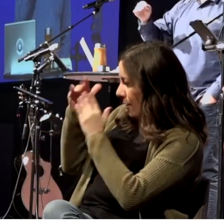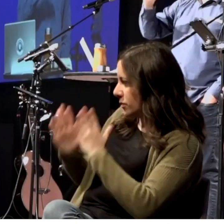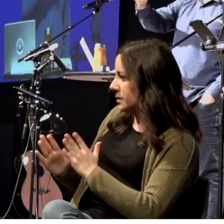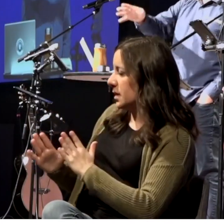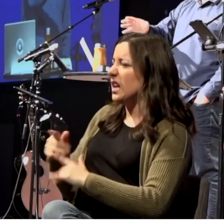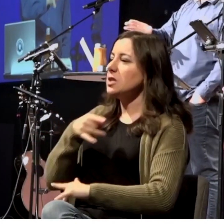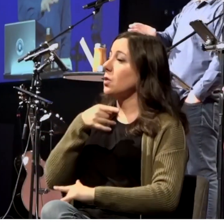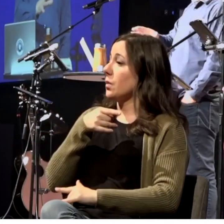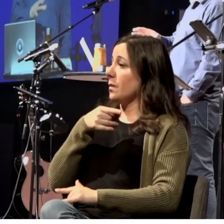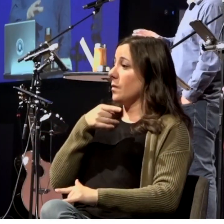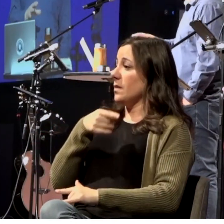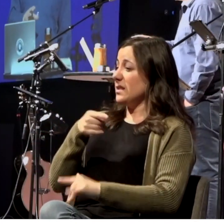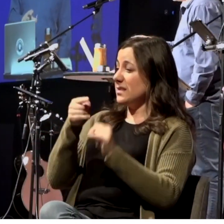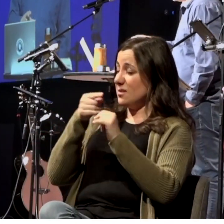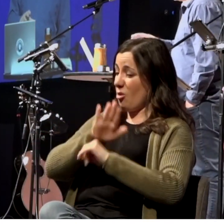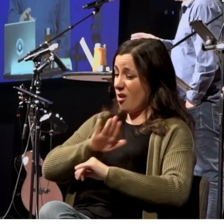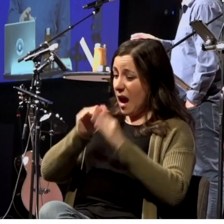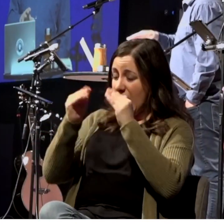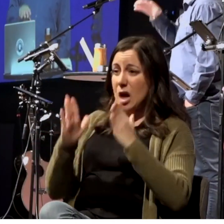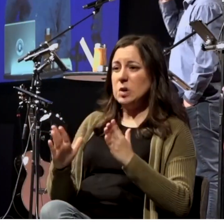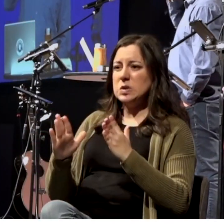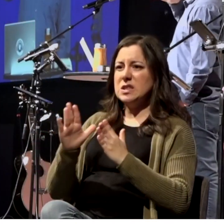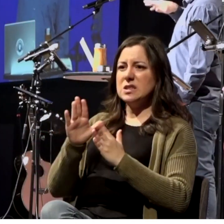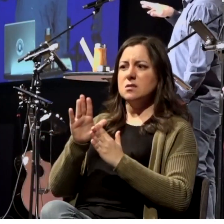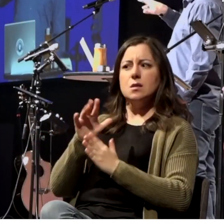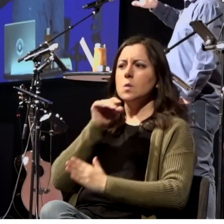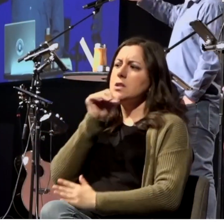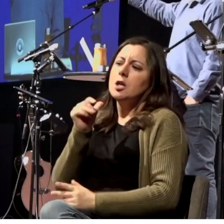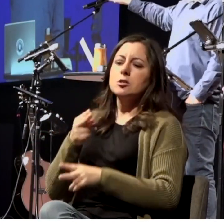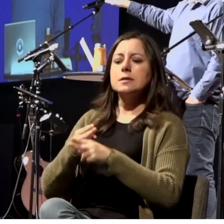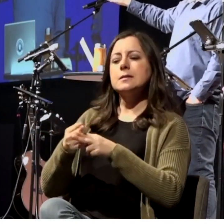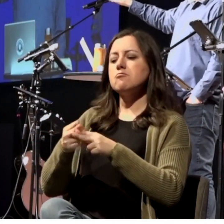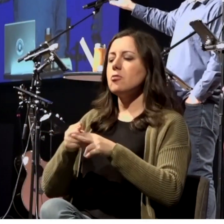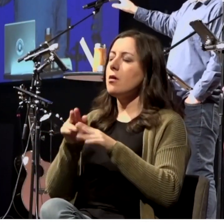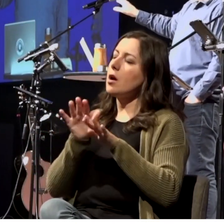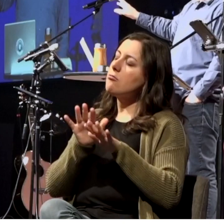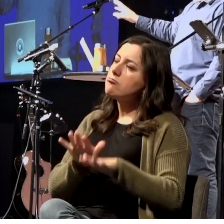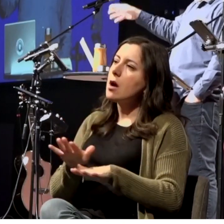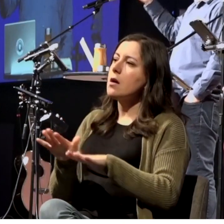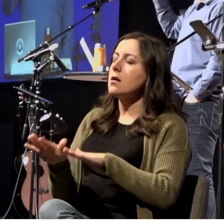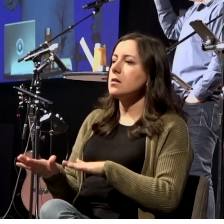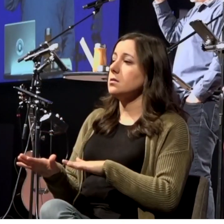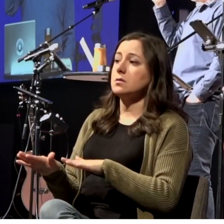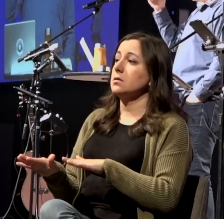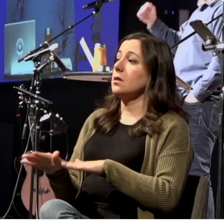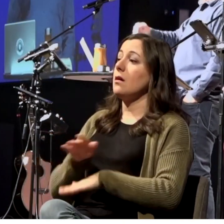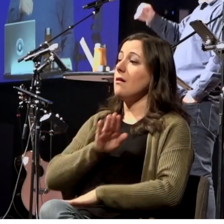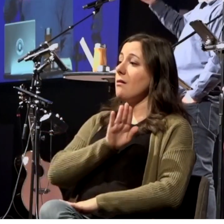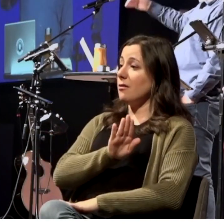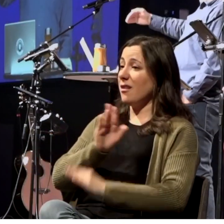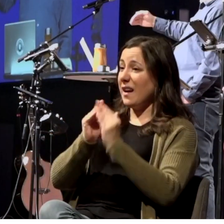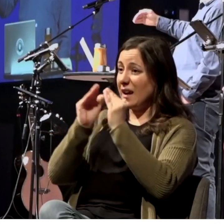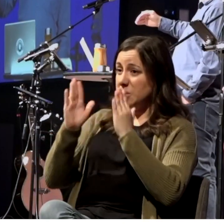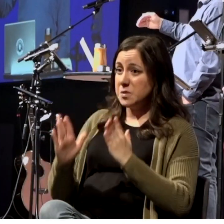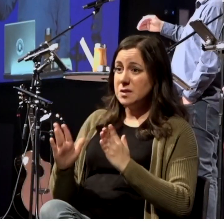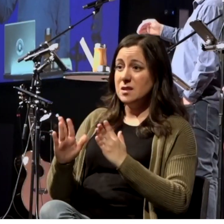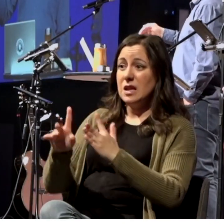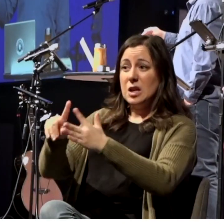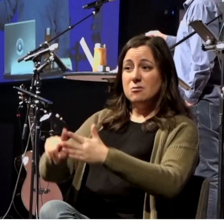more than a place to sleep it's a place to launch Lydia's house is going to become the launching pad for the church in